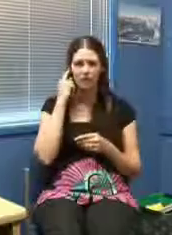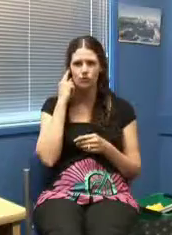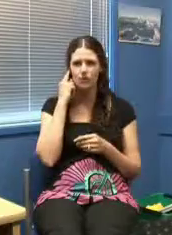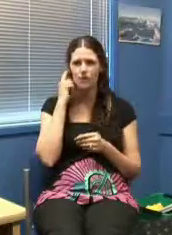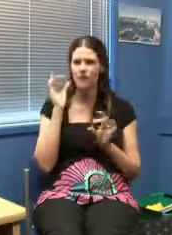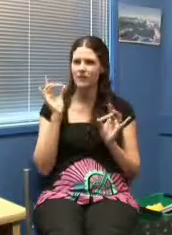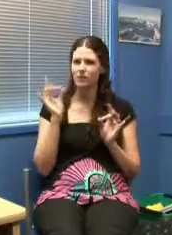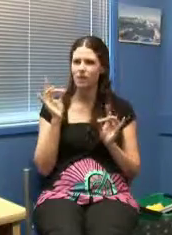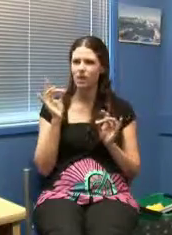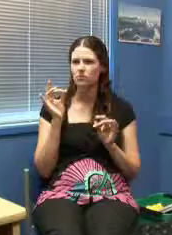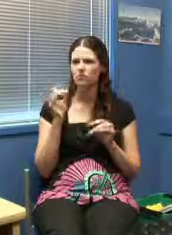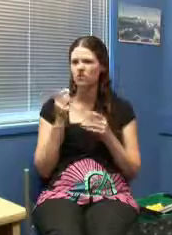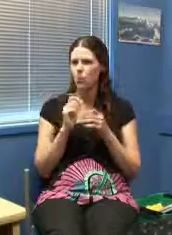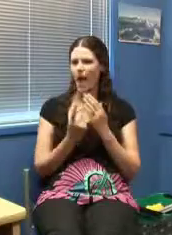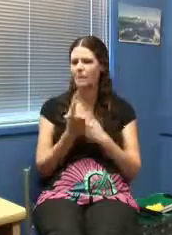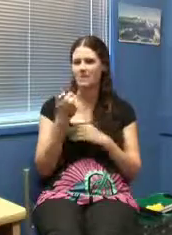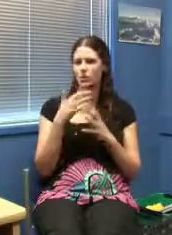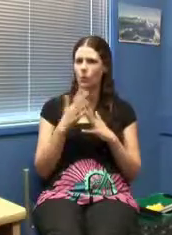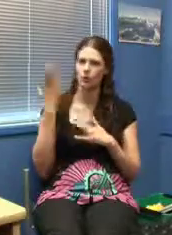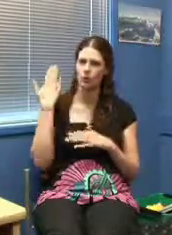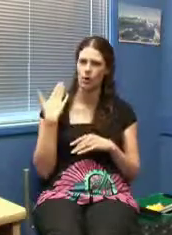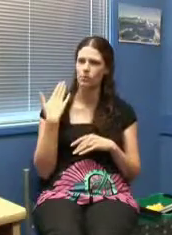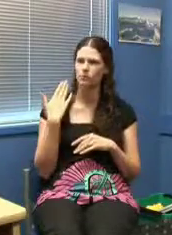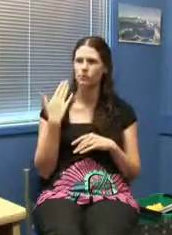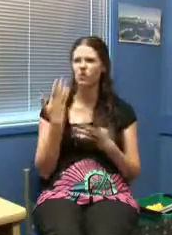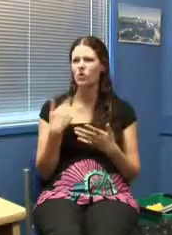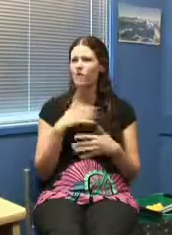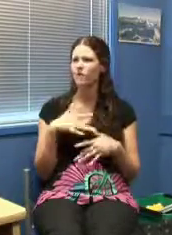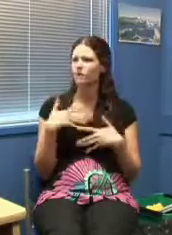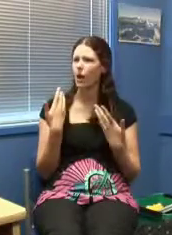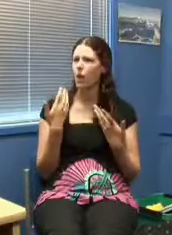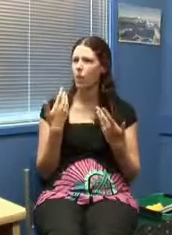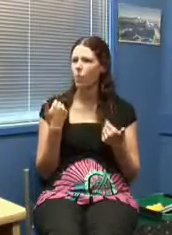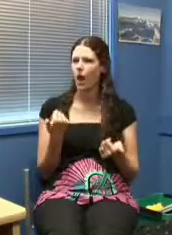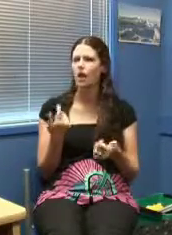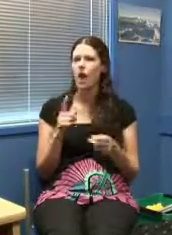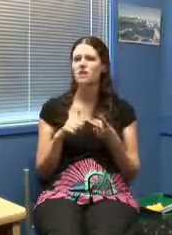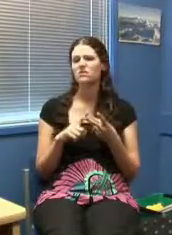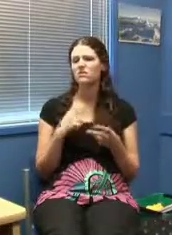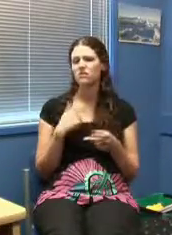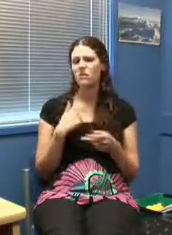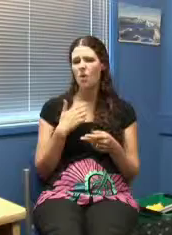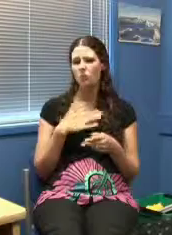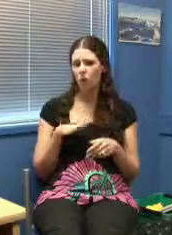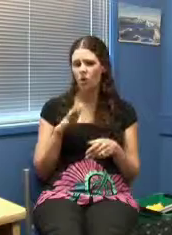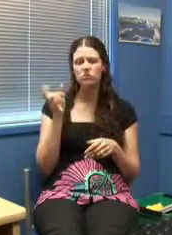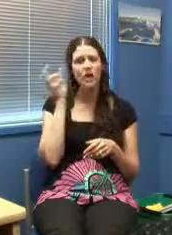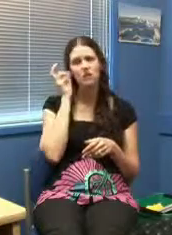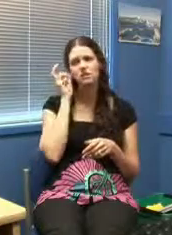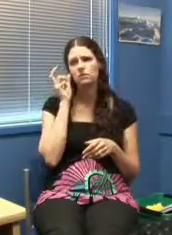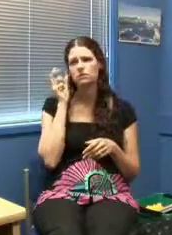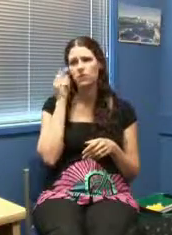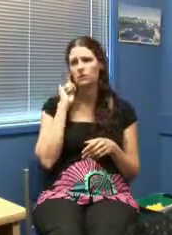I have a problem with my ear, an infection or something. It started a few weeks ago. I just don't feel